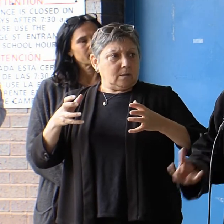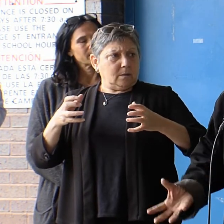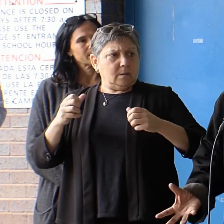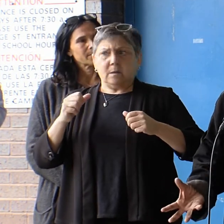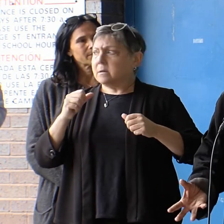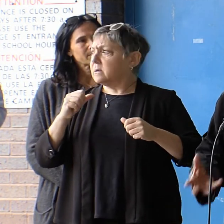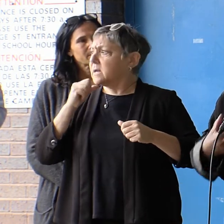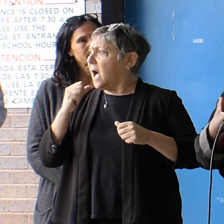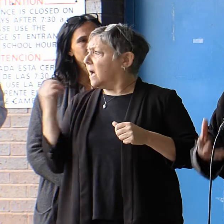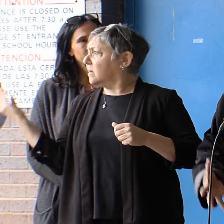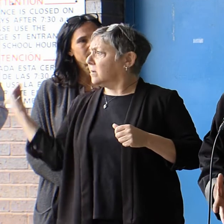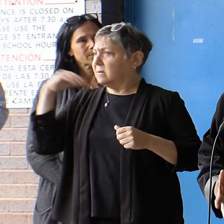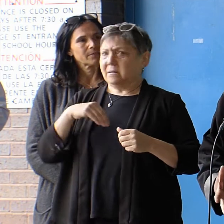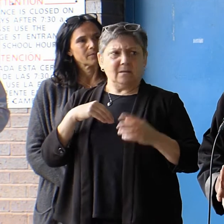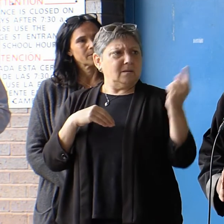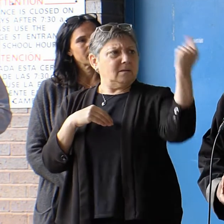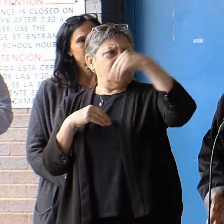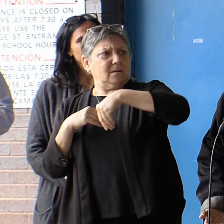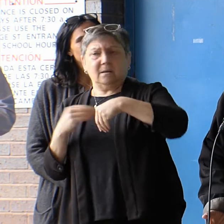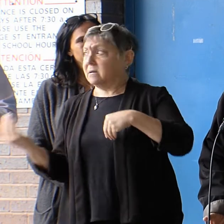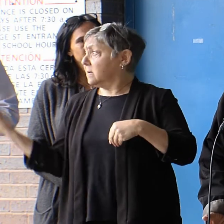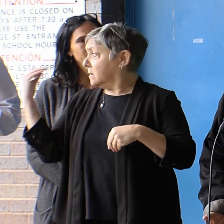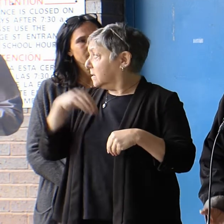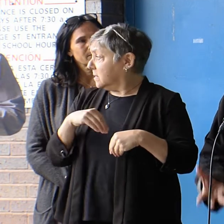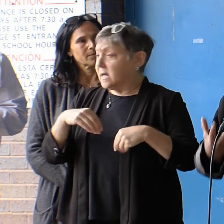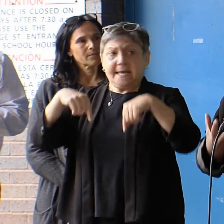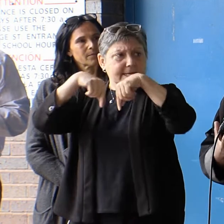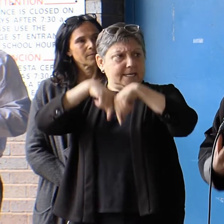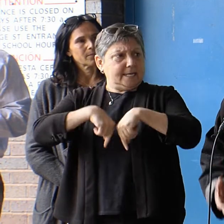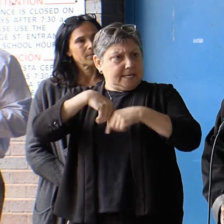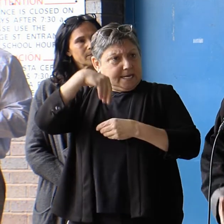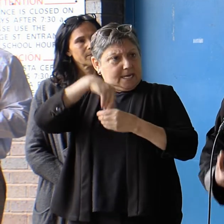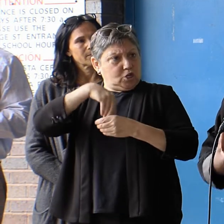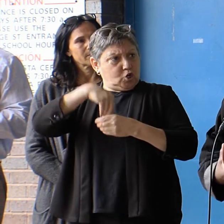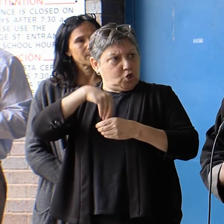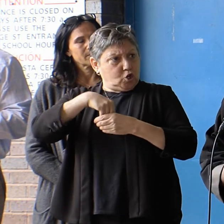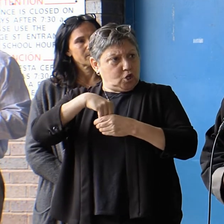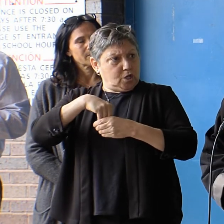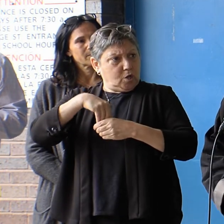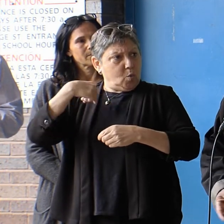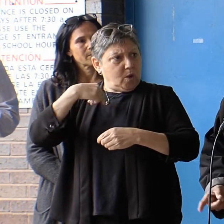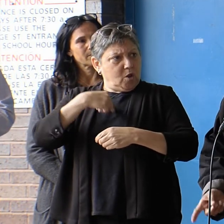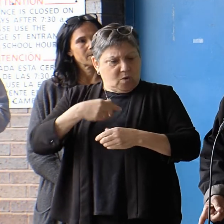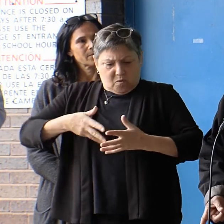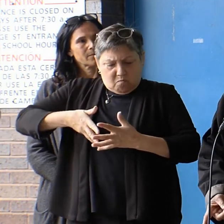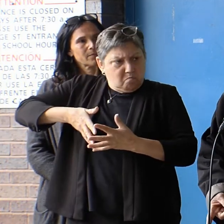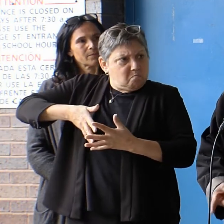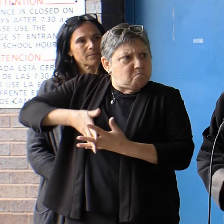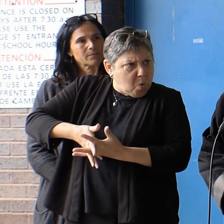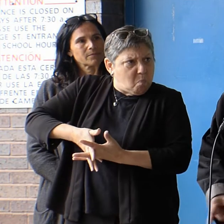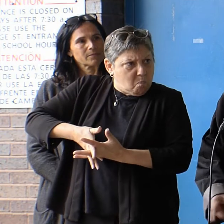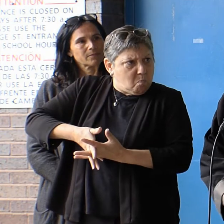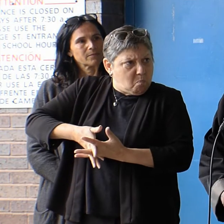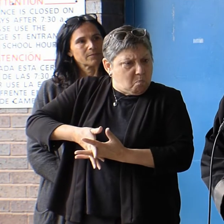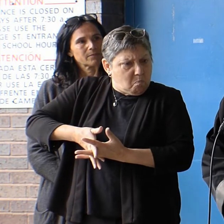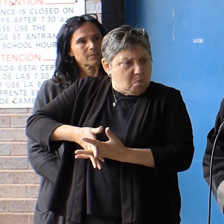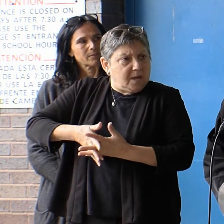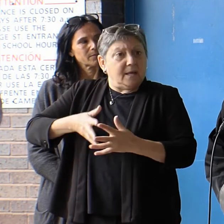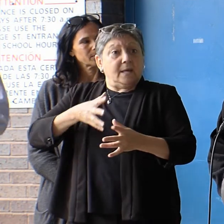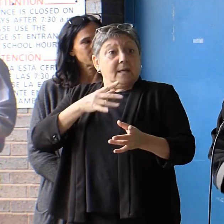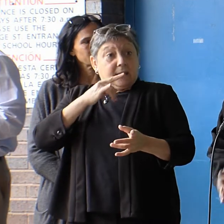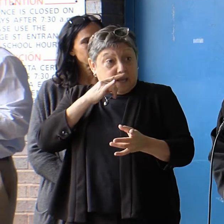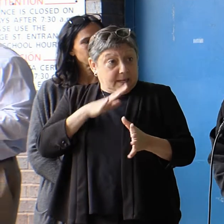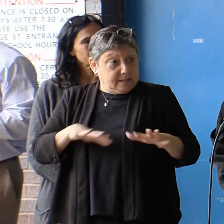comes from around the world to take on our treasures. But we are going to support from the ground up our kids and our families.